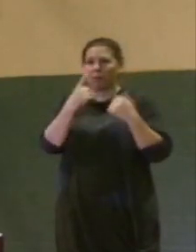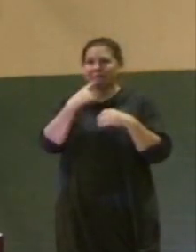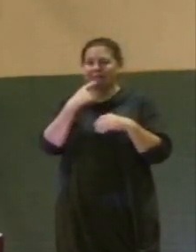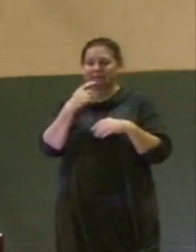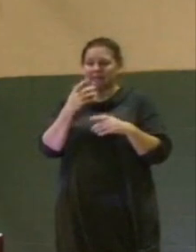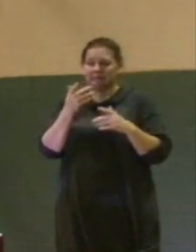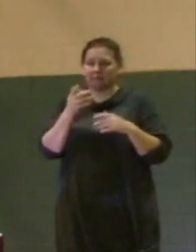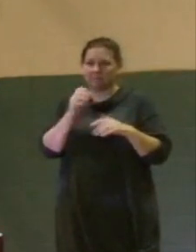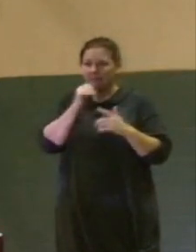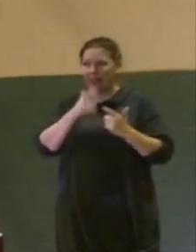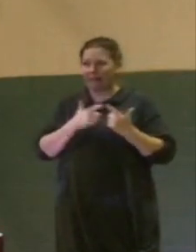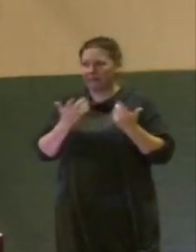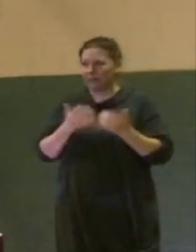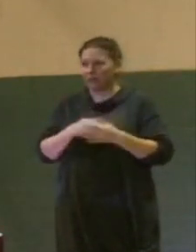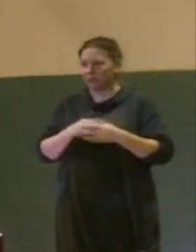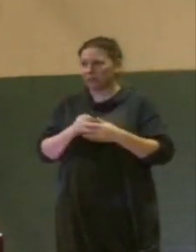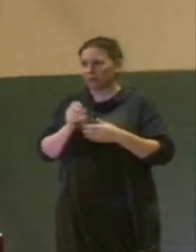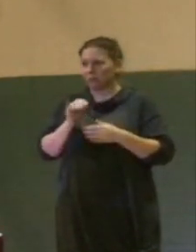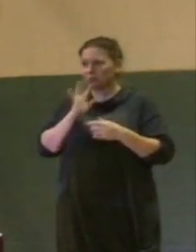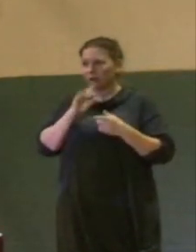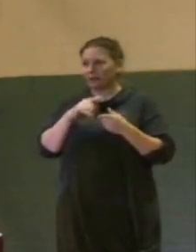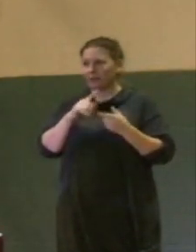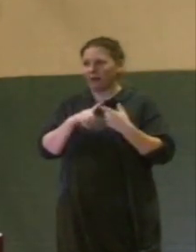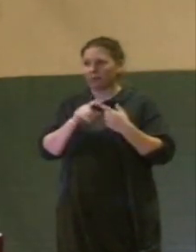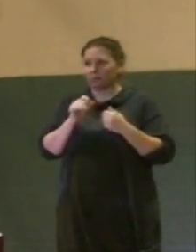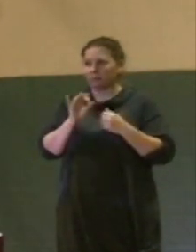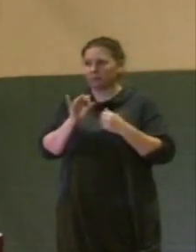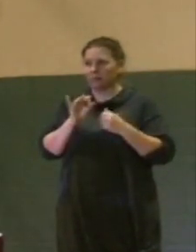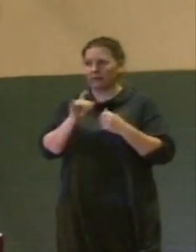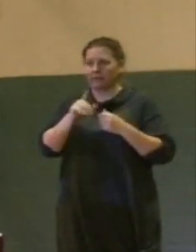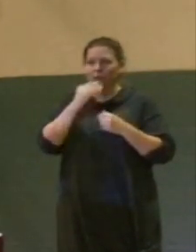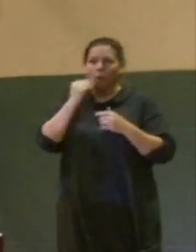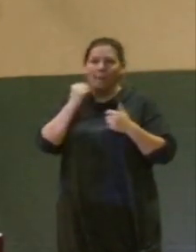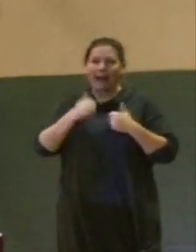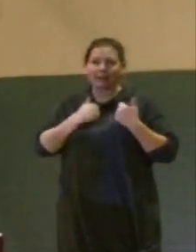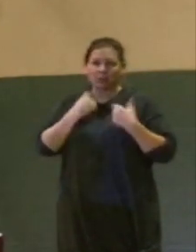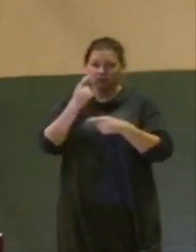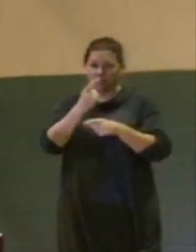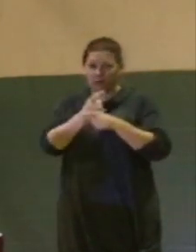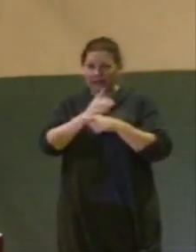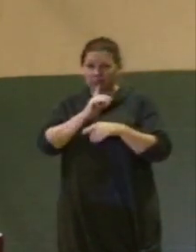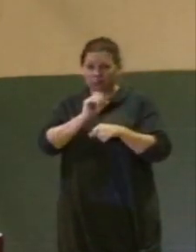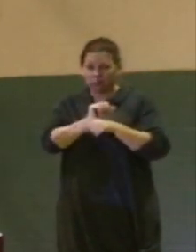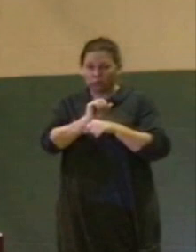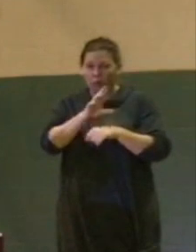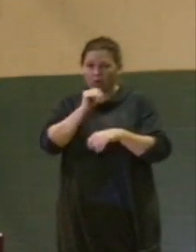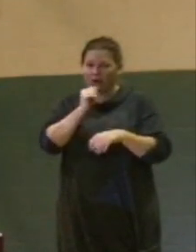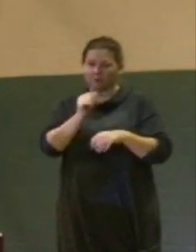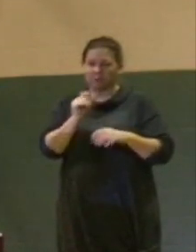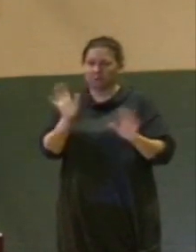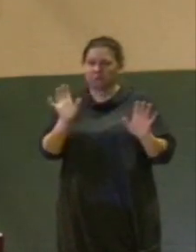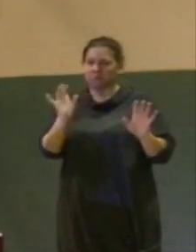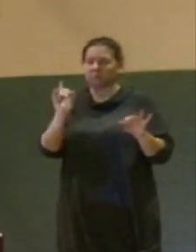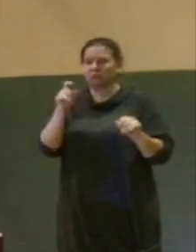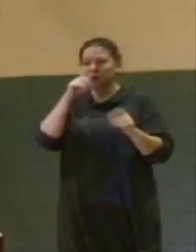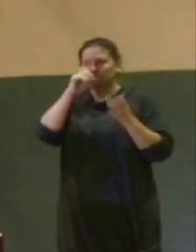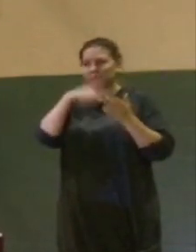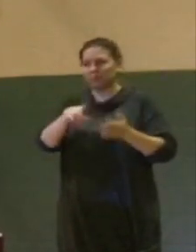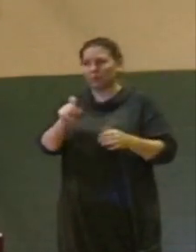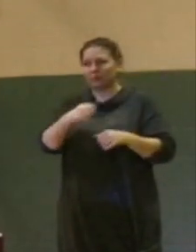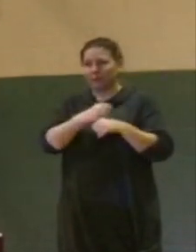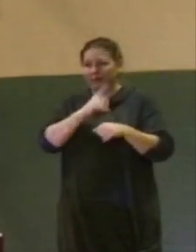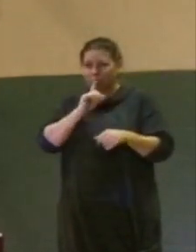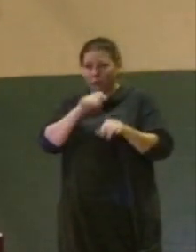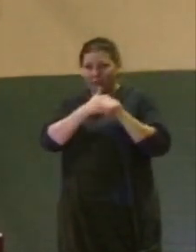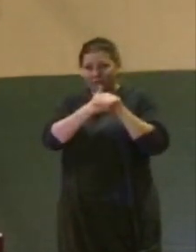you know, questioning the validity of someone's home address a thousand percent. Because we need to make sure that we are